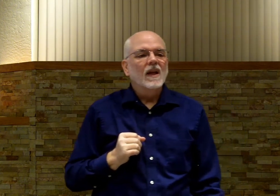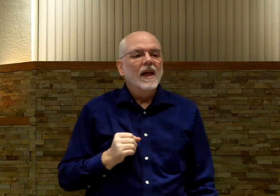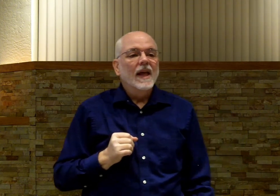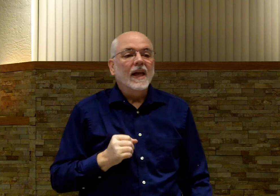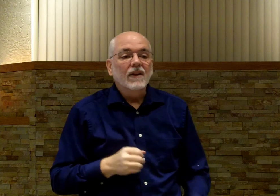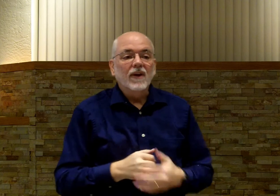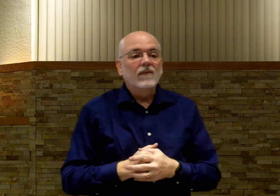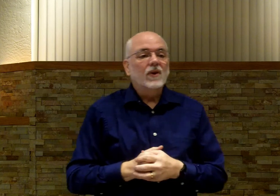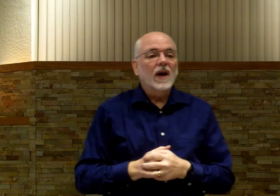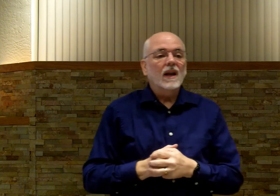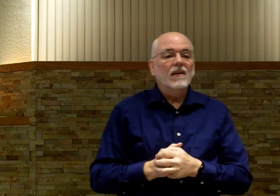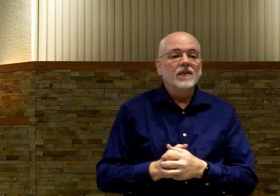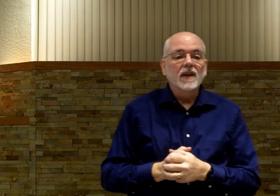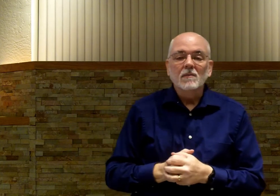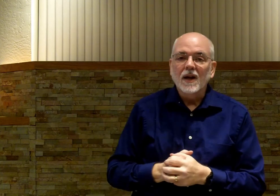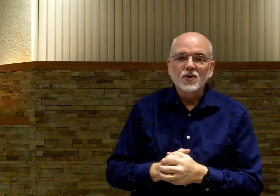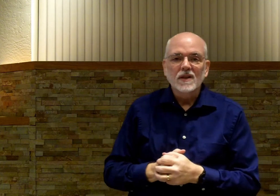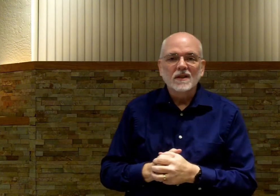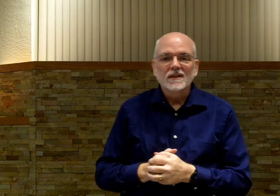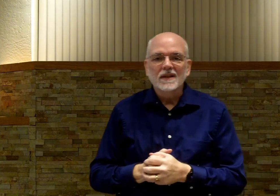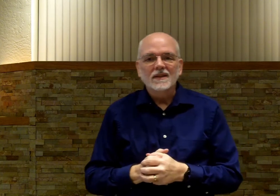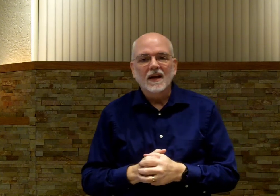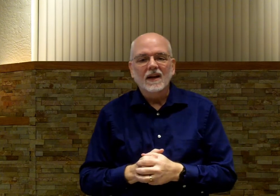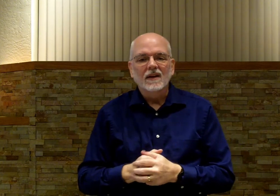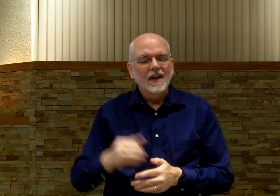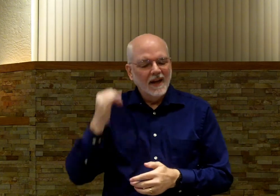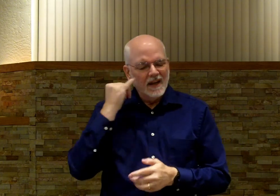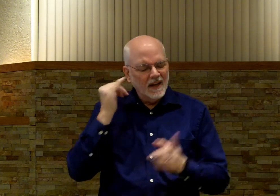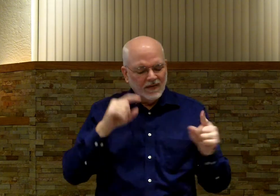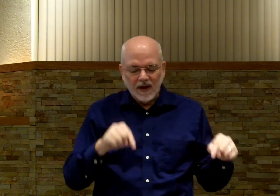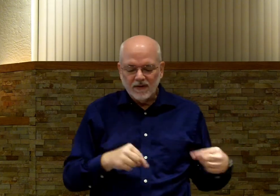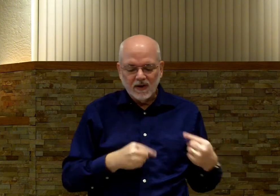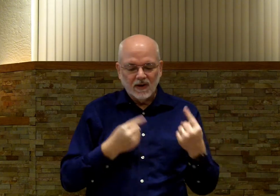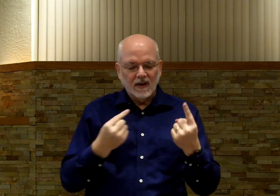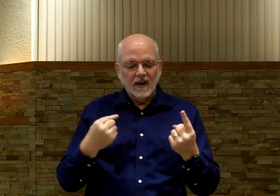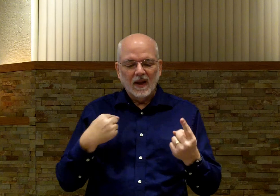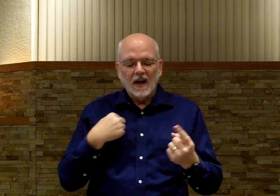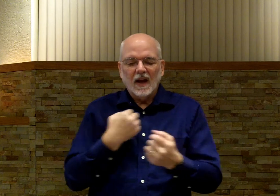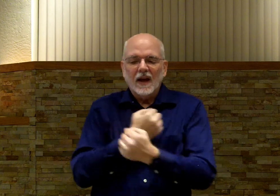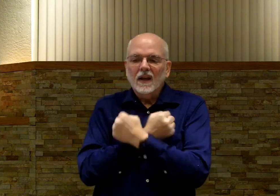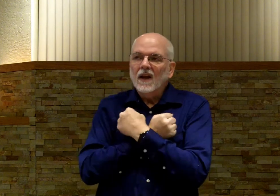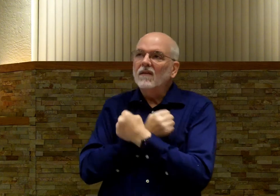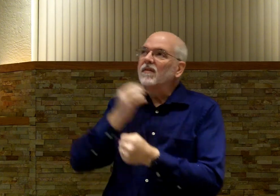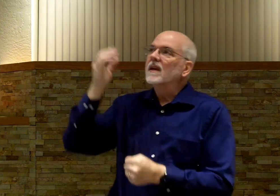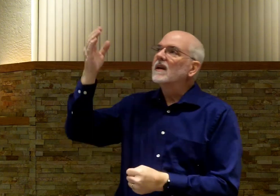If ever I love thee, my Jesus, tis now. If ever I love thee,